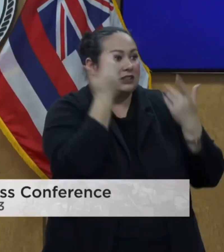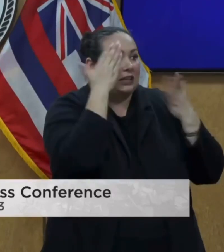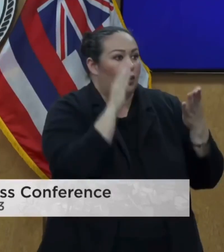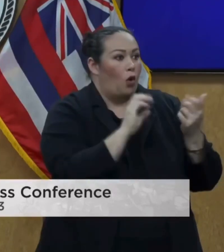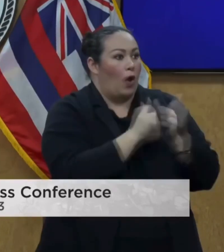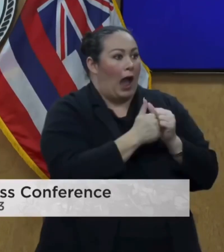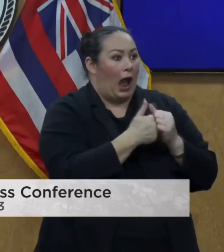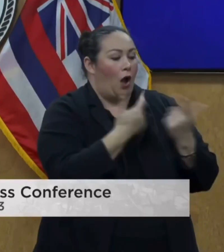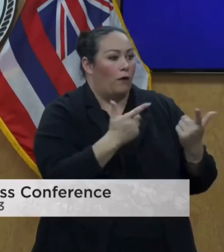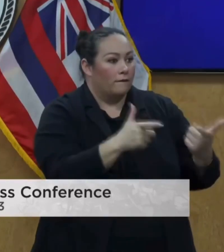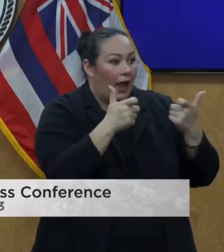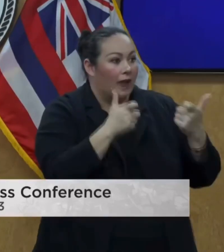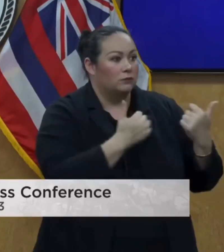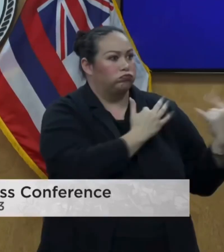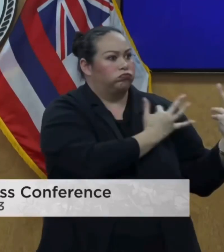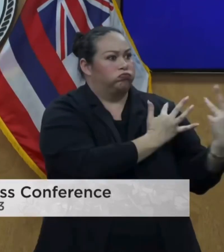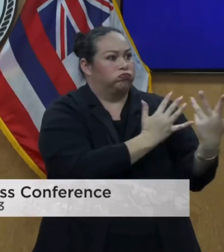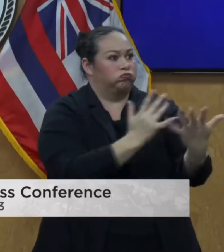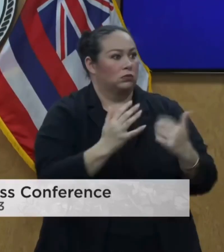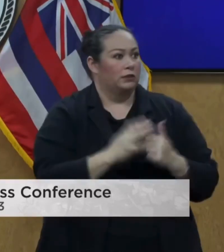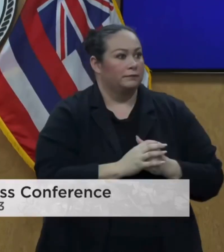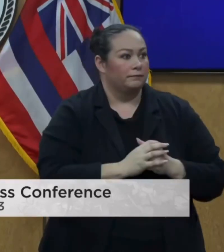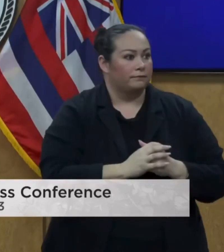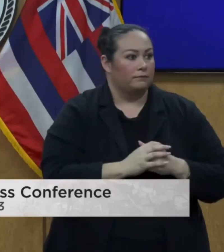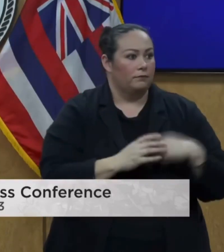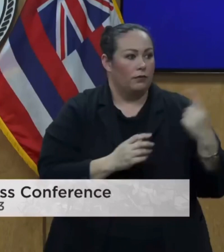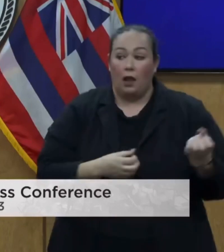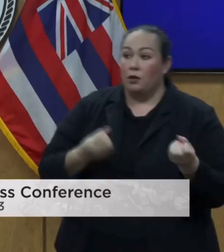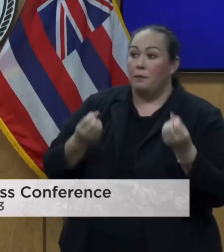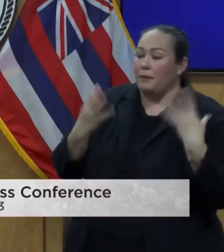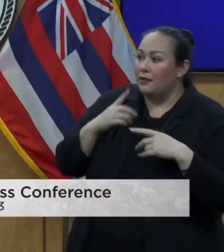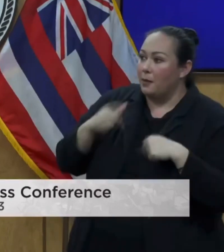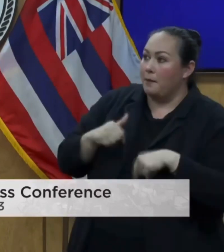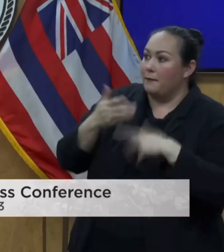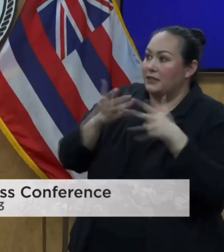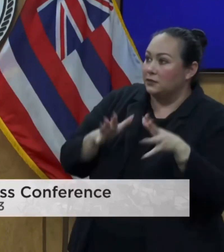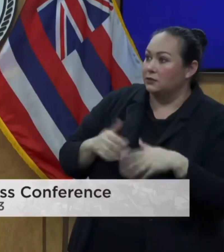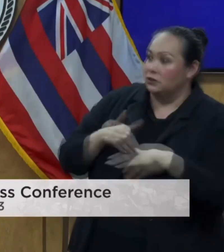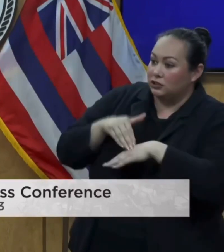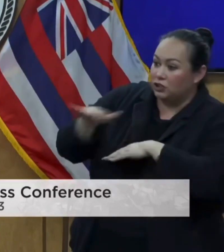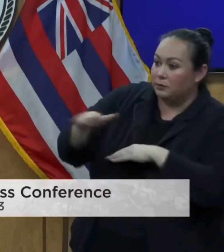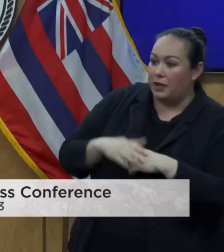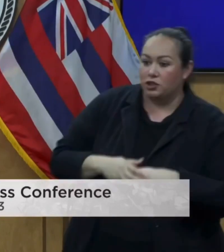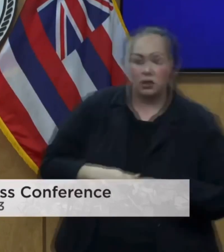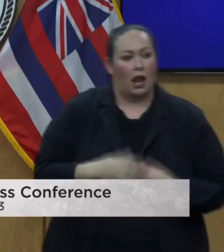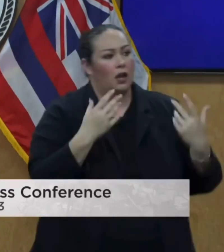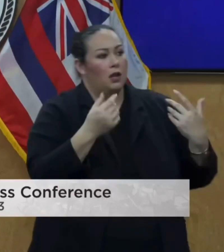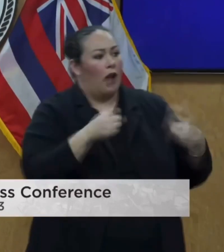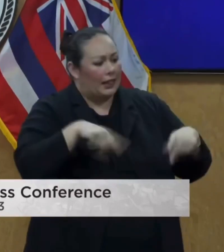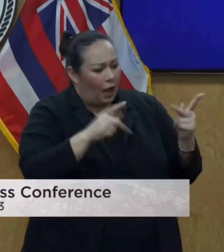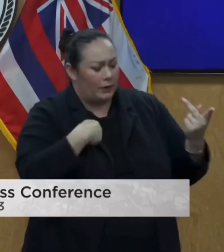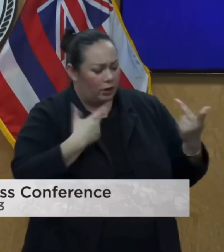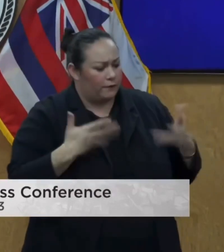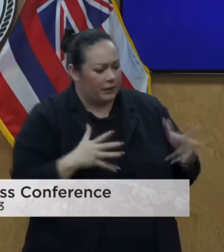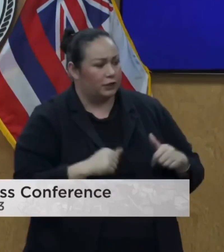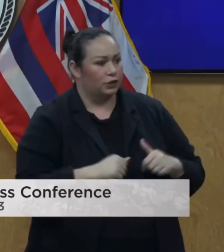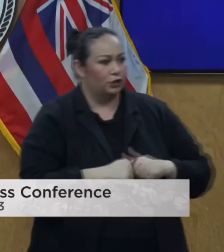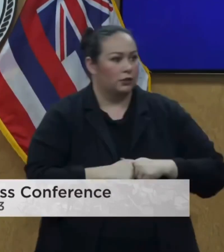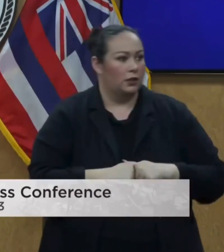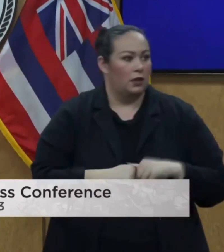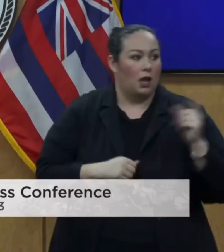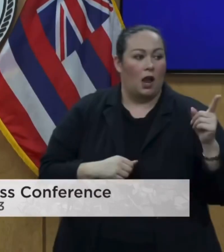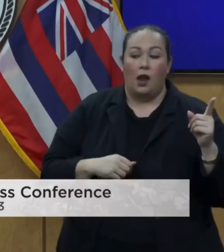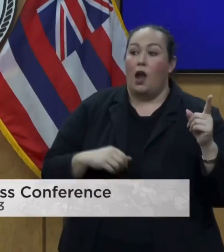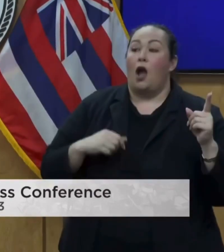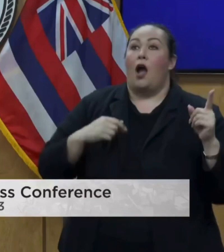deadly it was and how quickly it was going to spread. Let me finish, brother. I'm just saying, the timeline, we've been looking at your